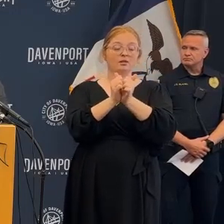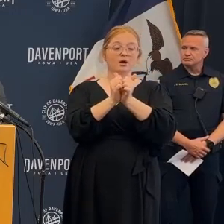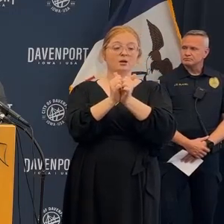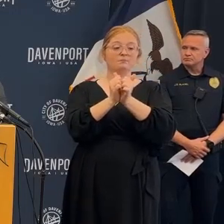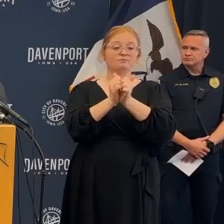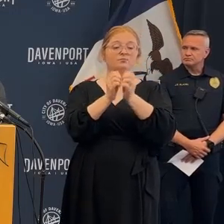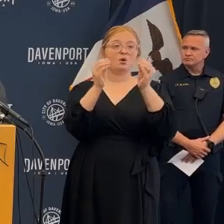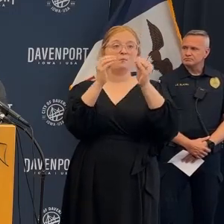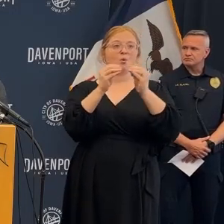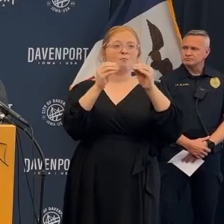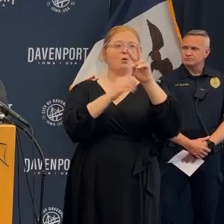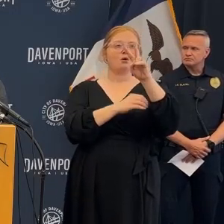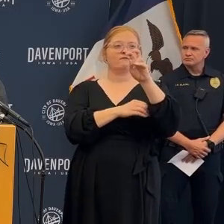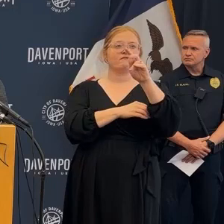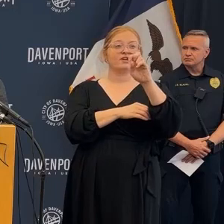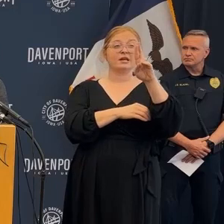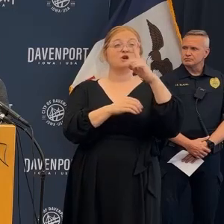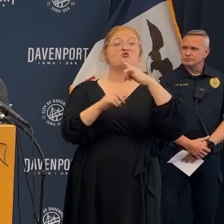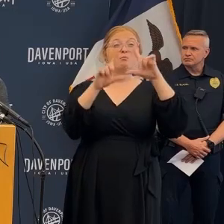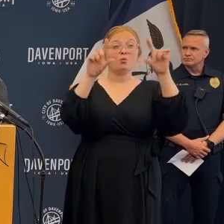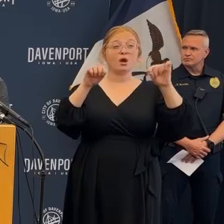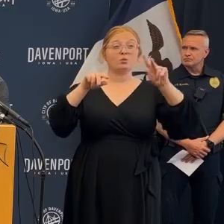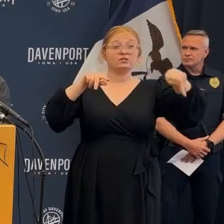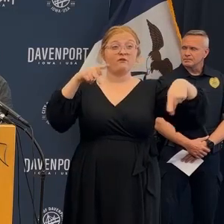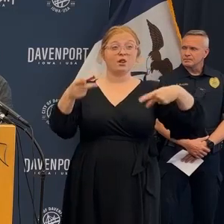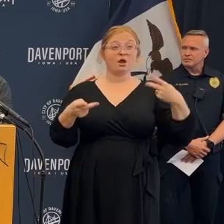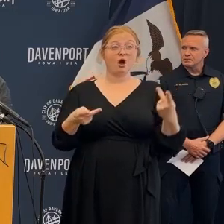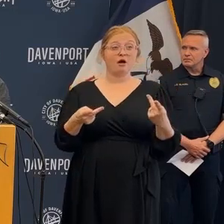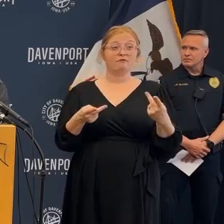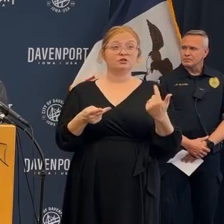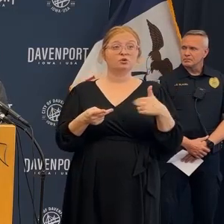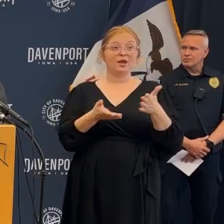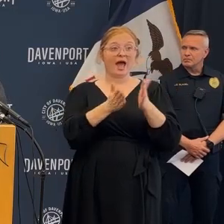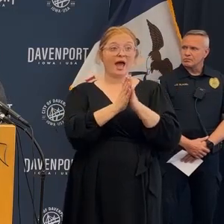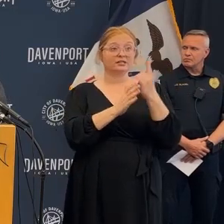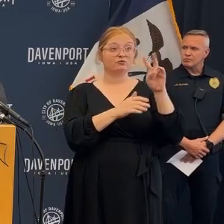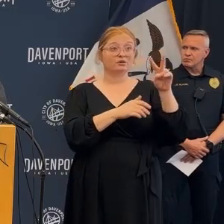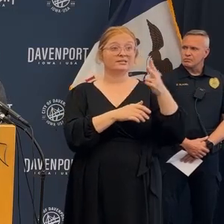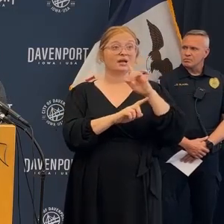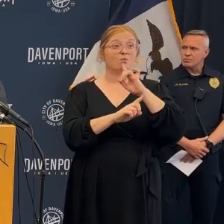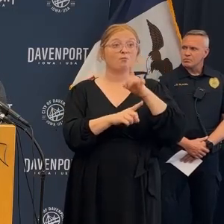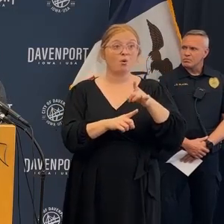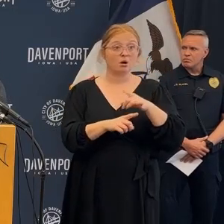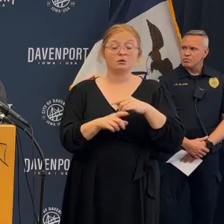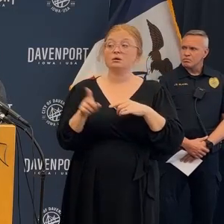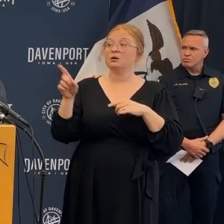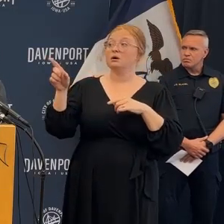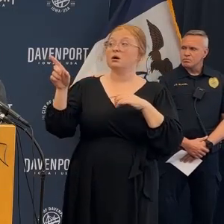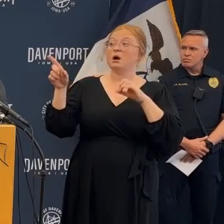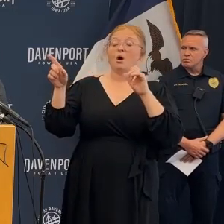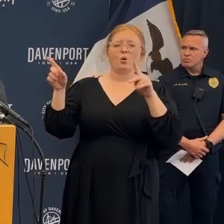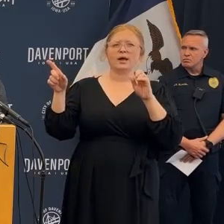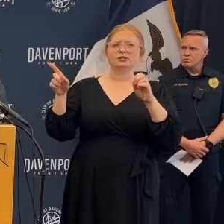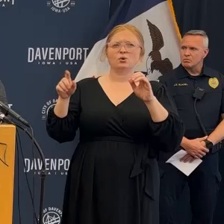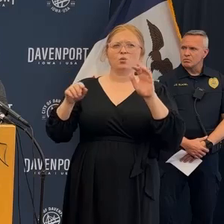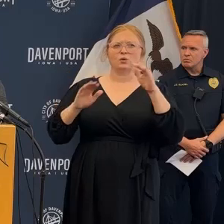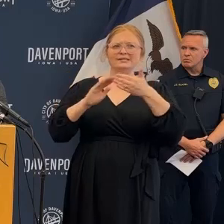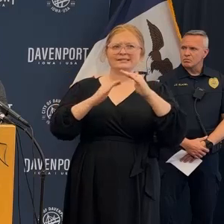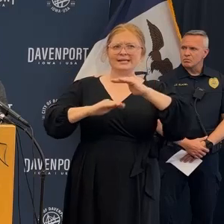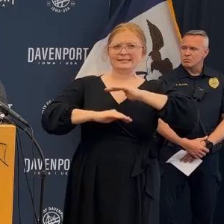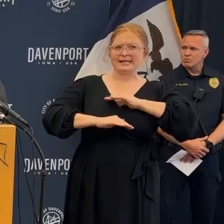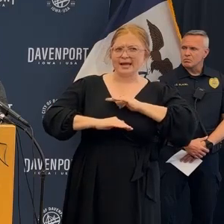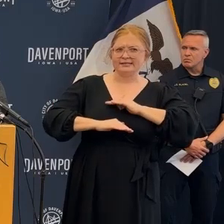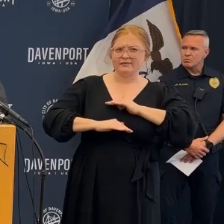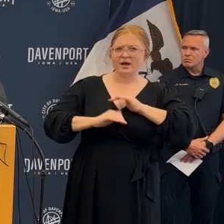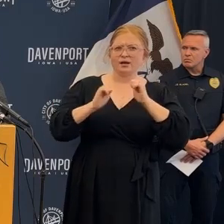of the wall so then that's when our chief building official and building staff went in and then they required the first report the